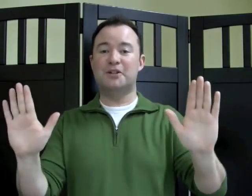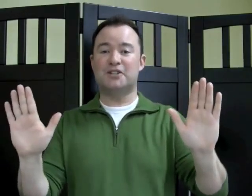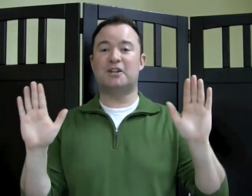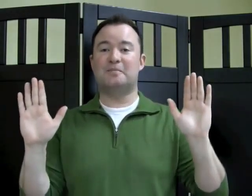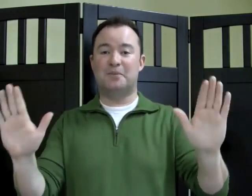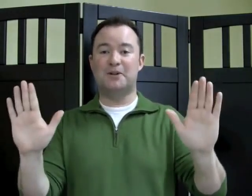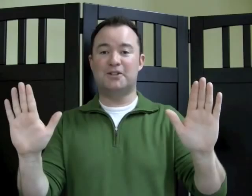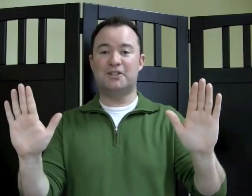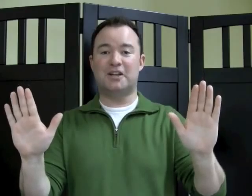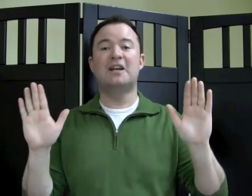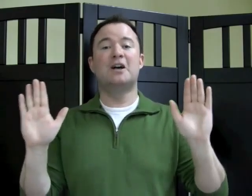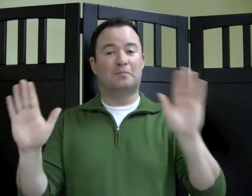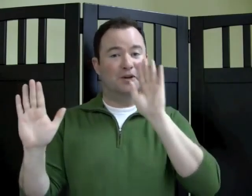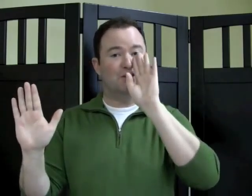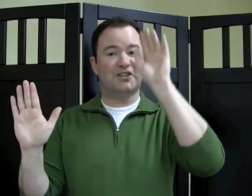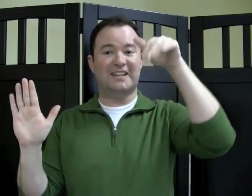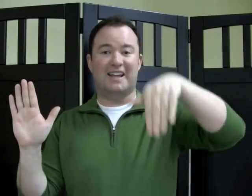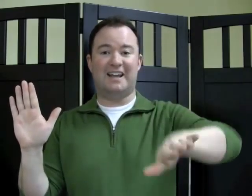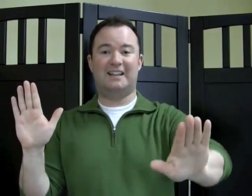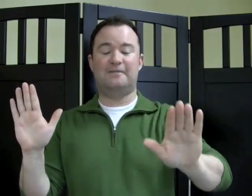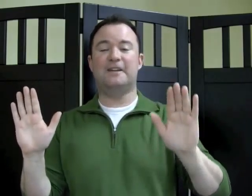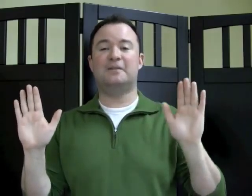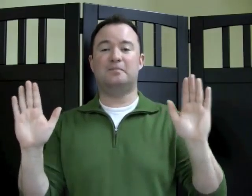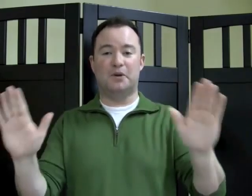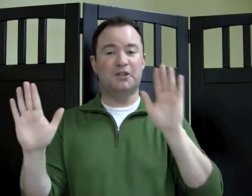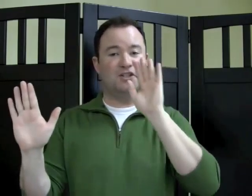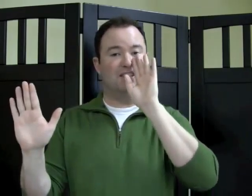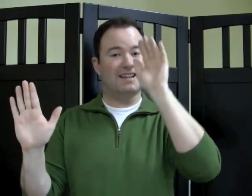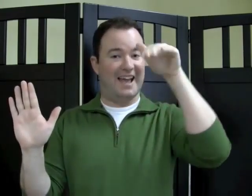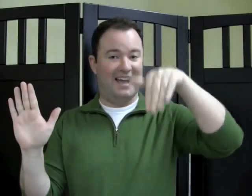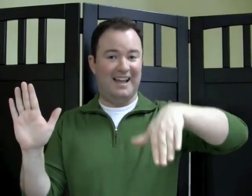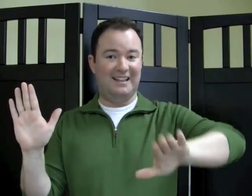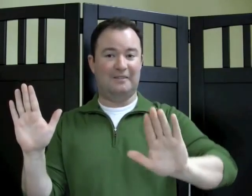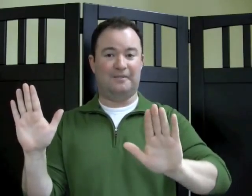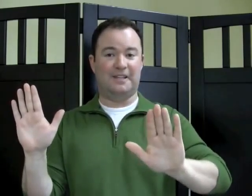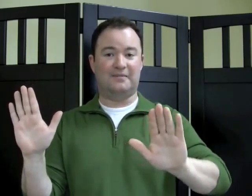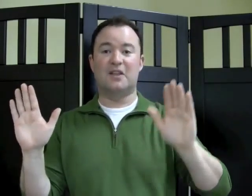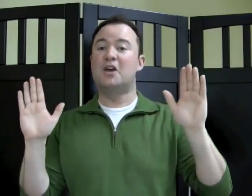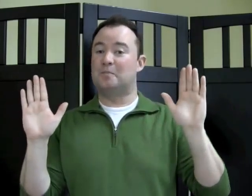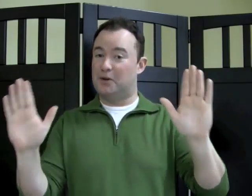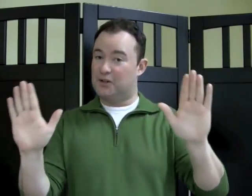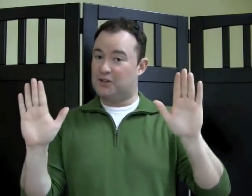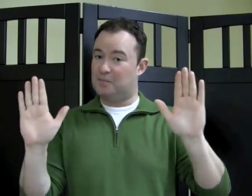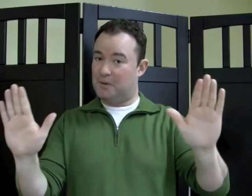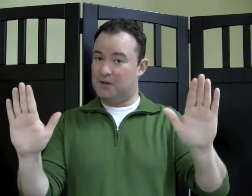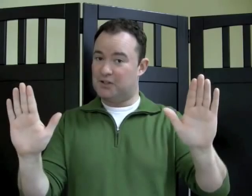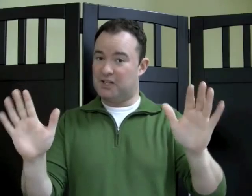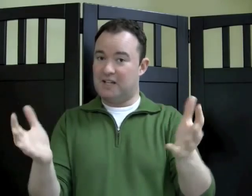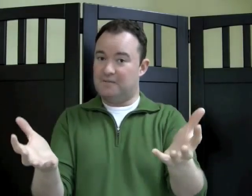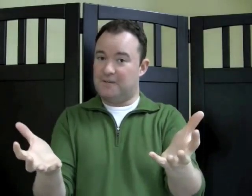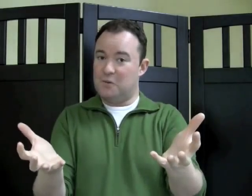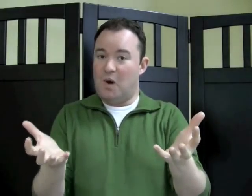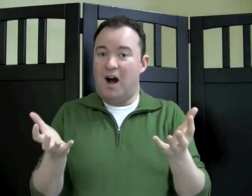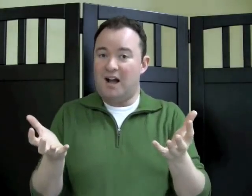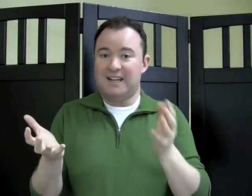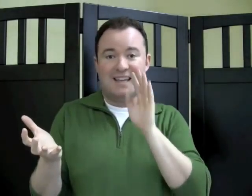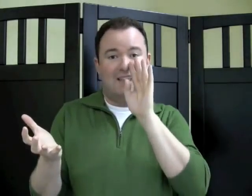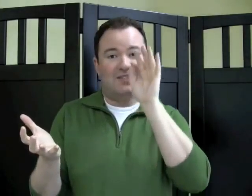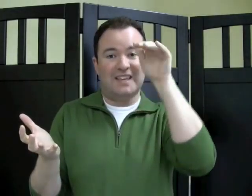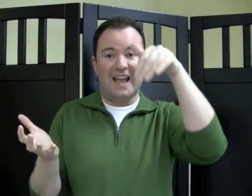Push, push, push the elephant, push the elephant. Push, push if you wanna get the